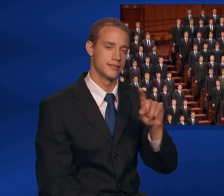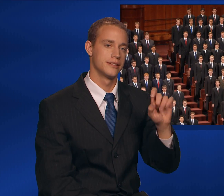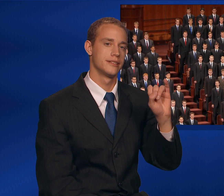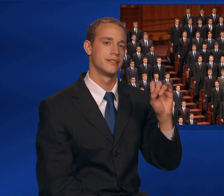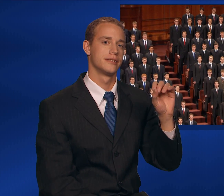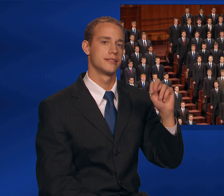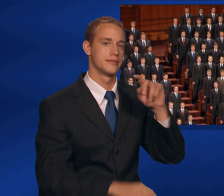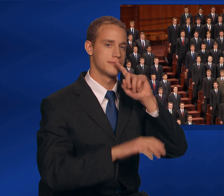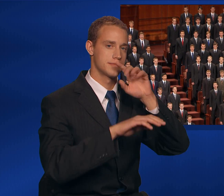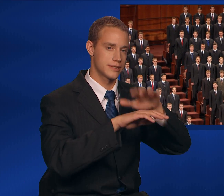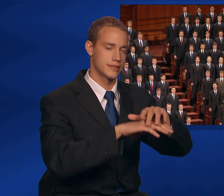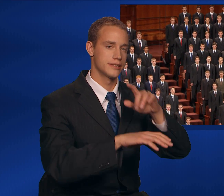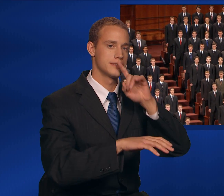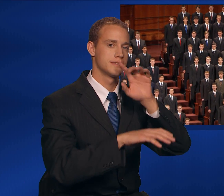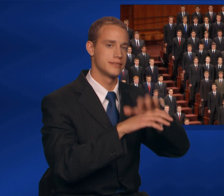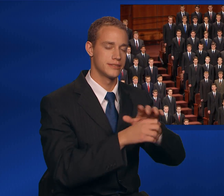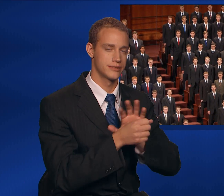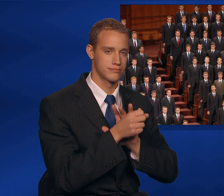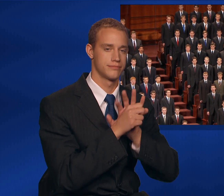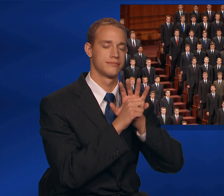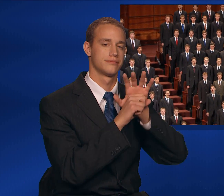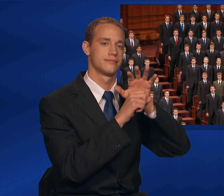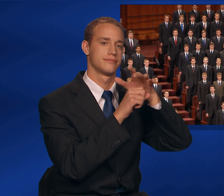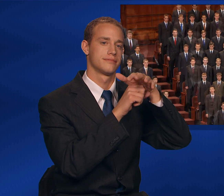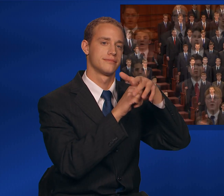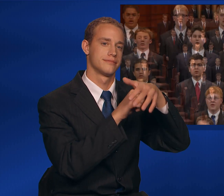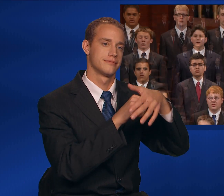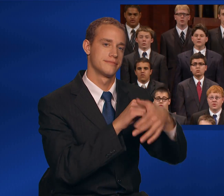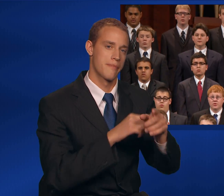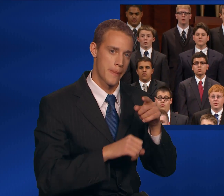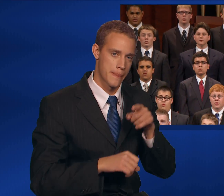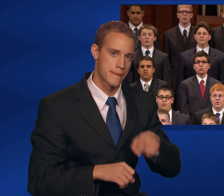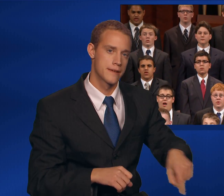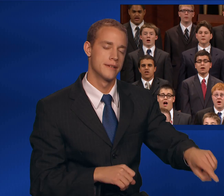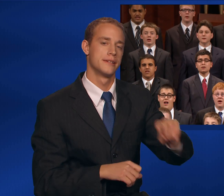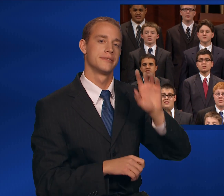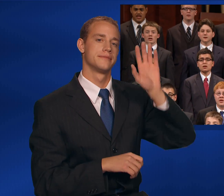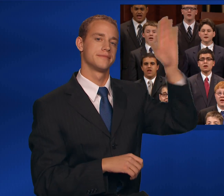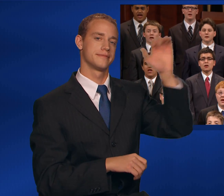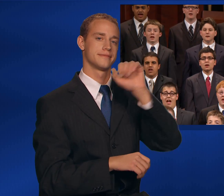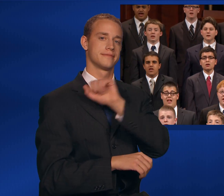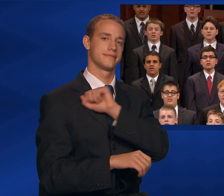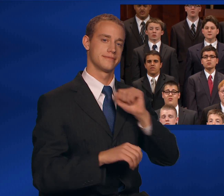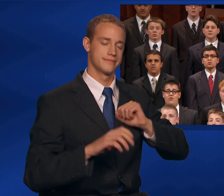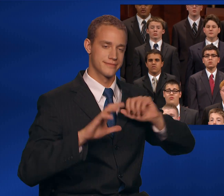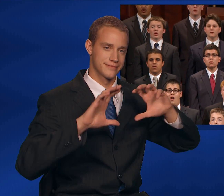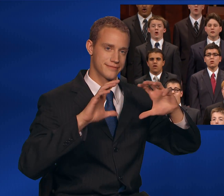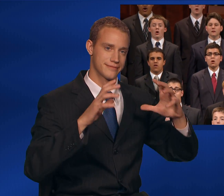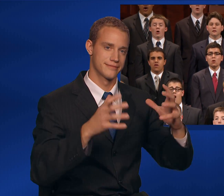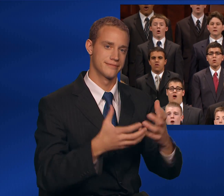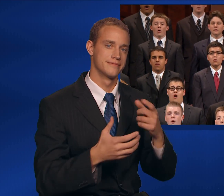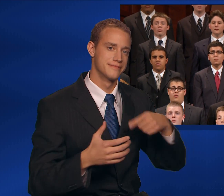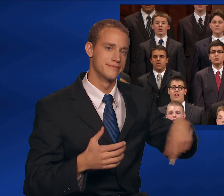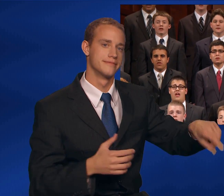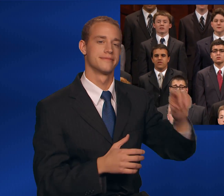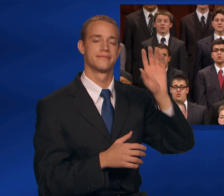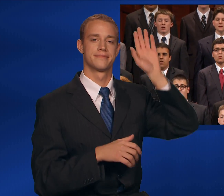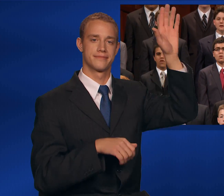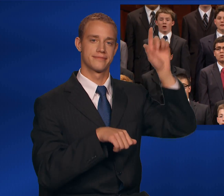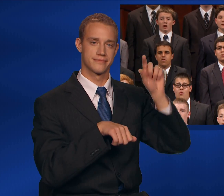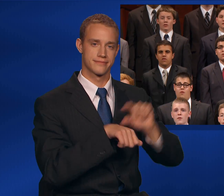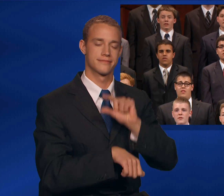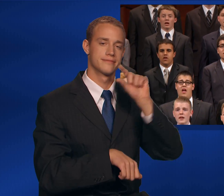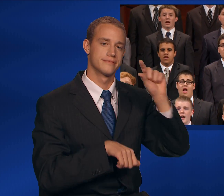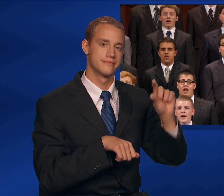richest blessings flow. To the saints who nobly